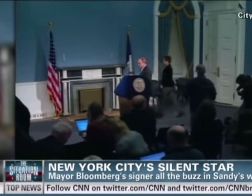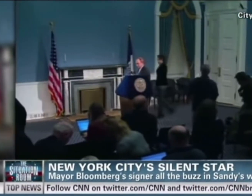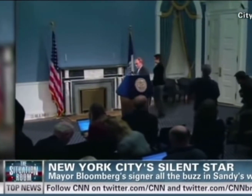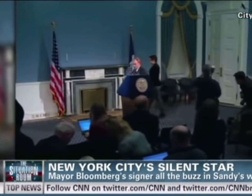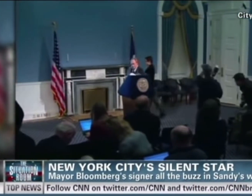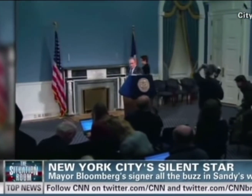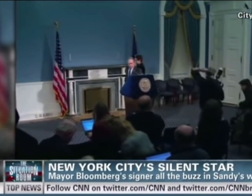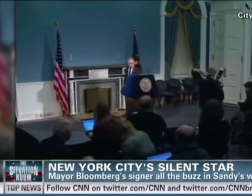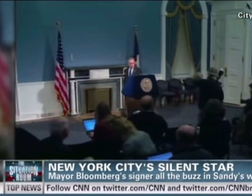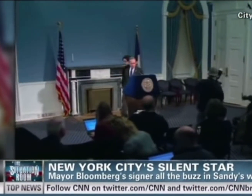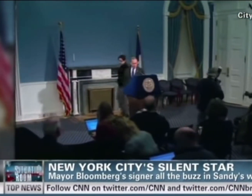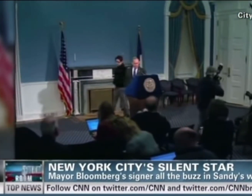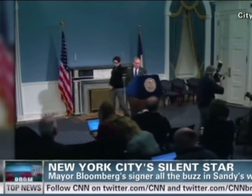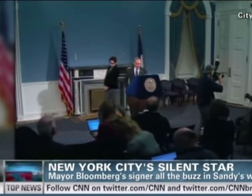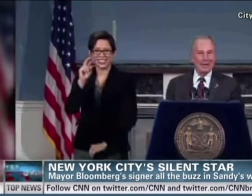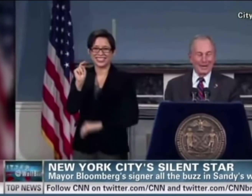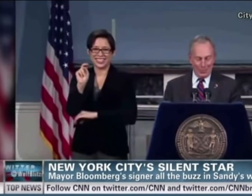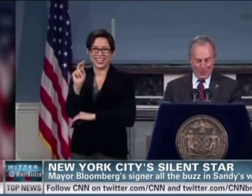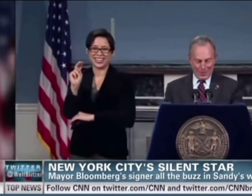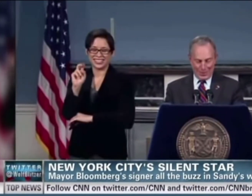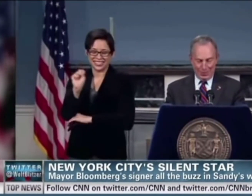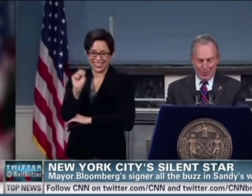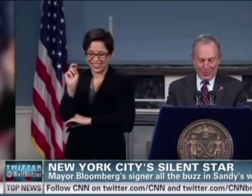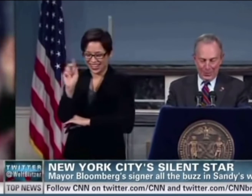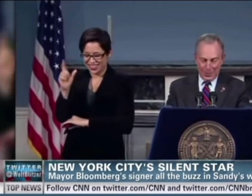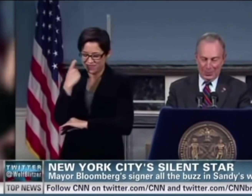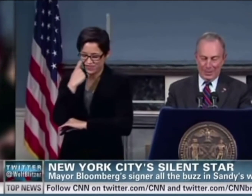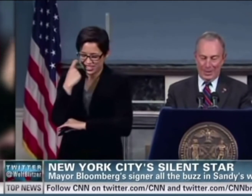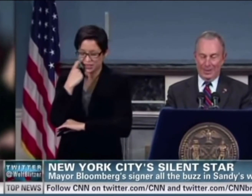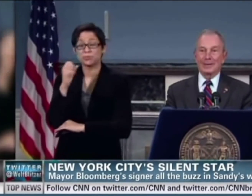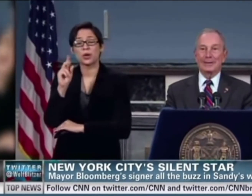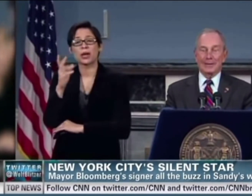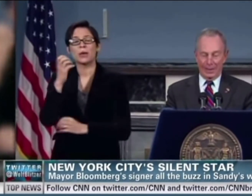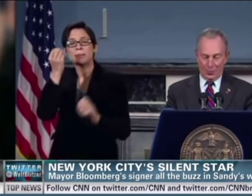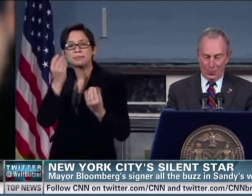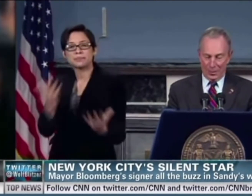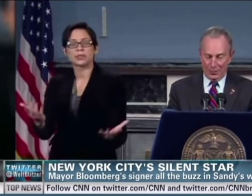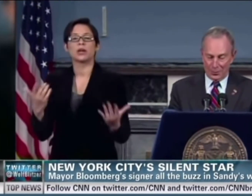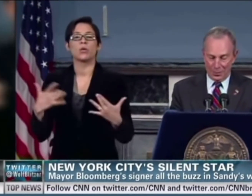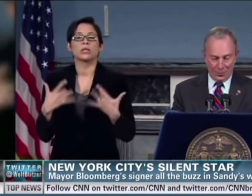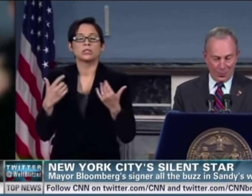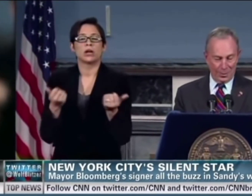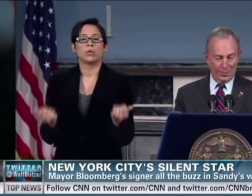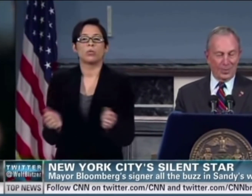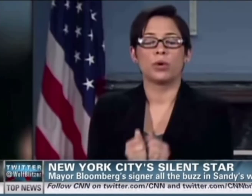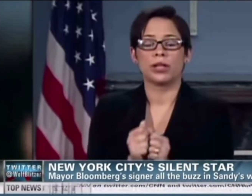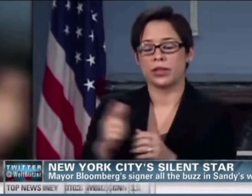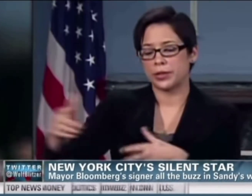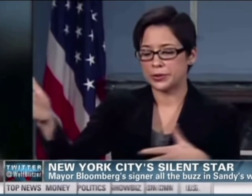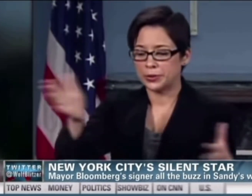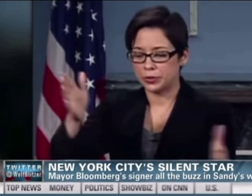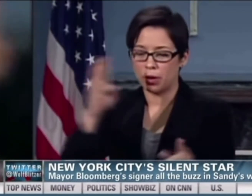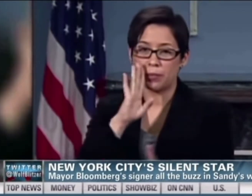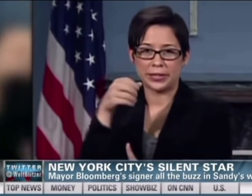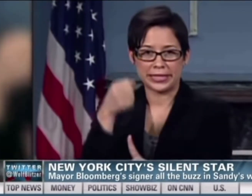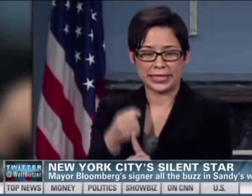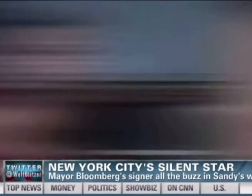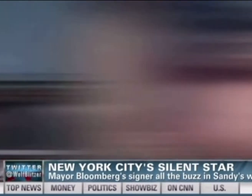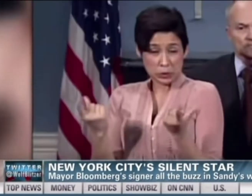press briefings were critical. Yet often, it was someone else who caught everyone's eye. Lydia Callas, the